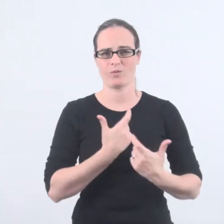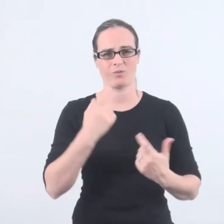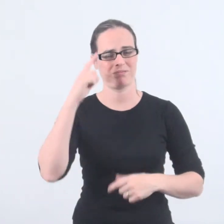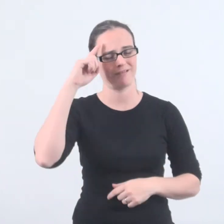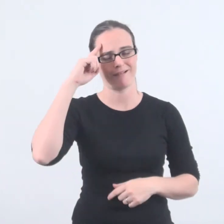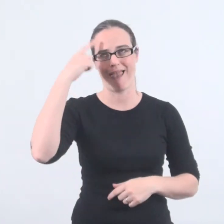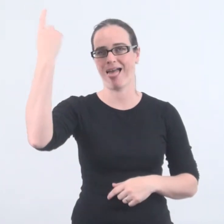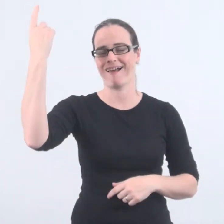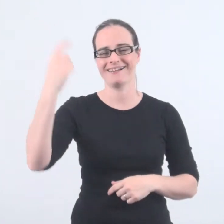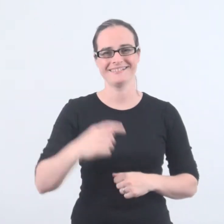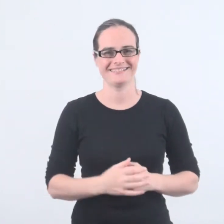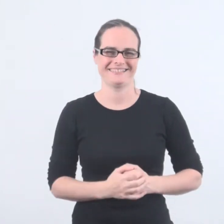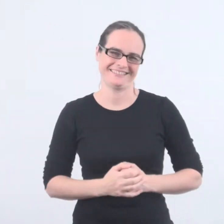He's also got a great sense of humour.